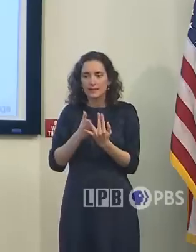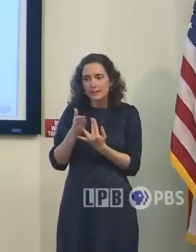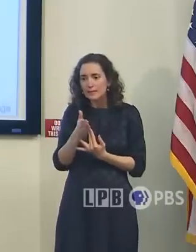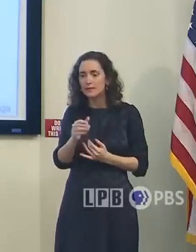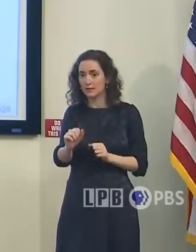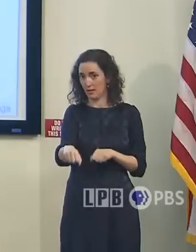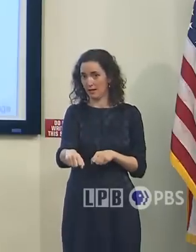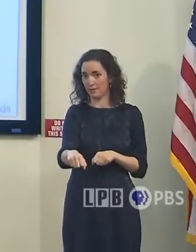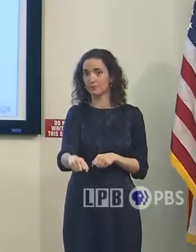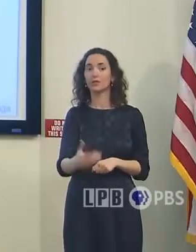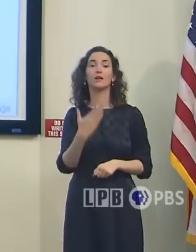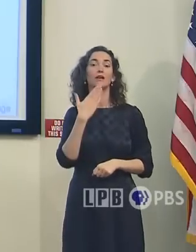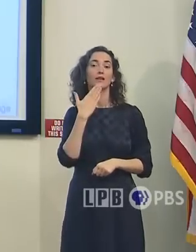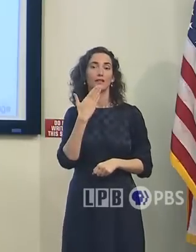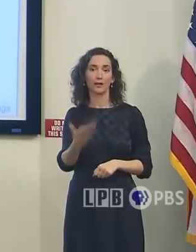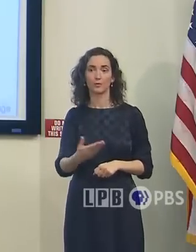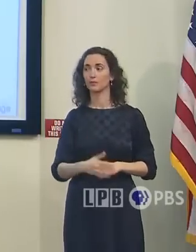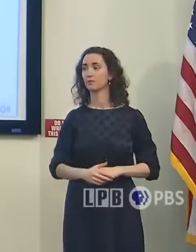With that, thank you.